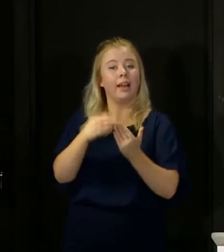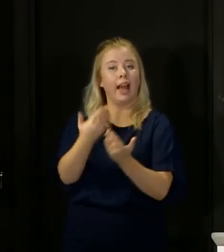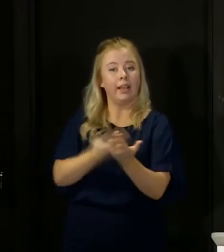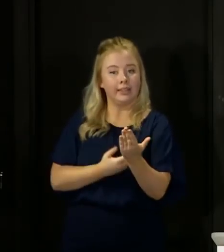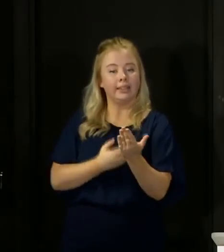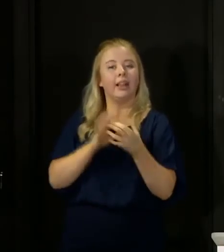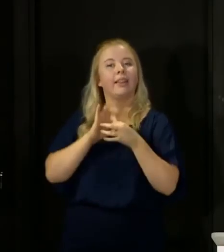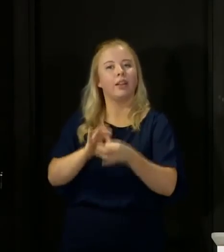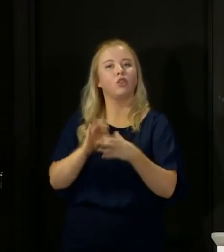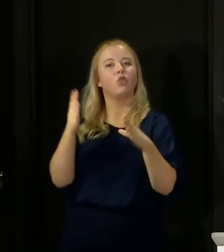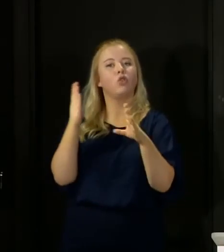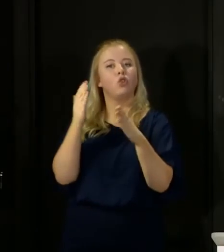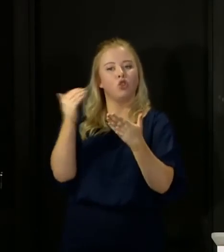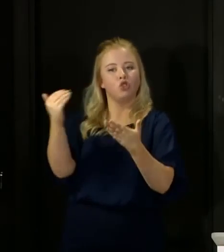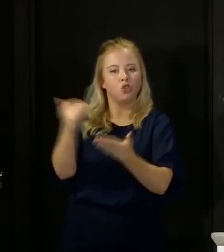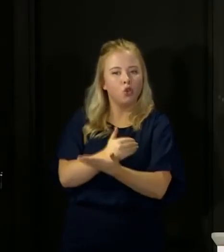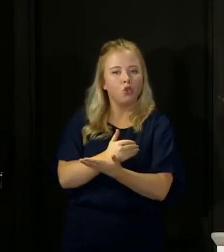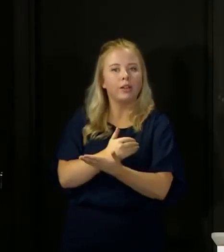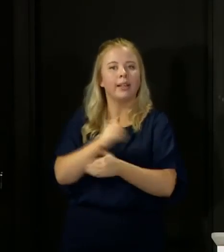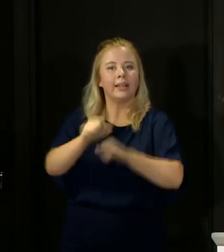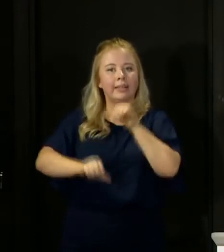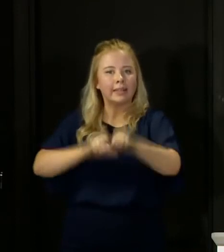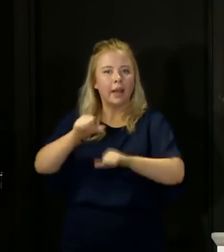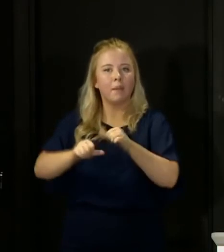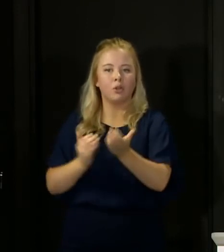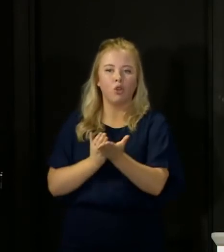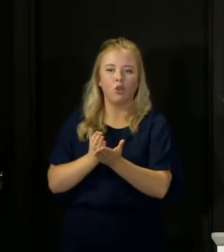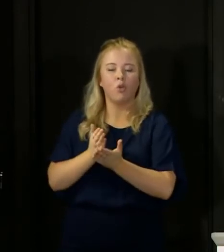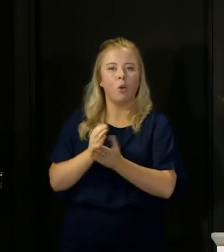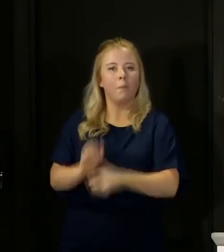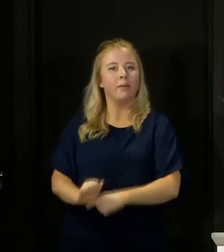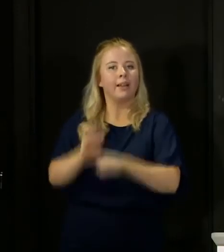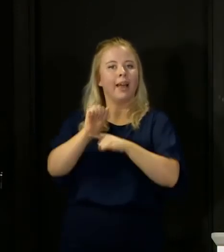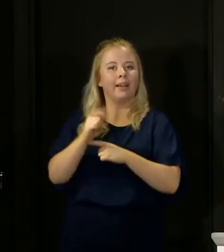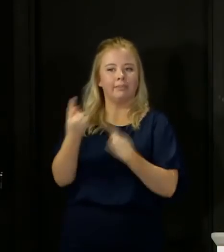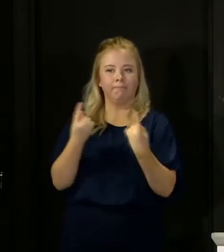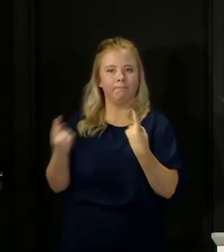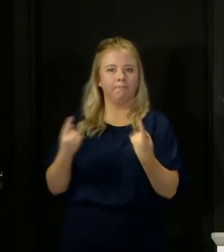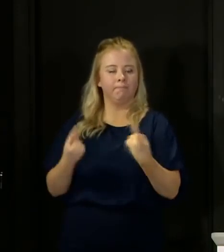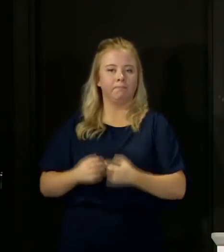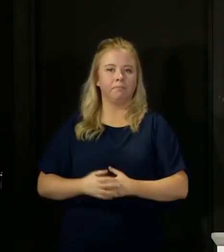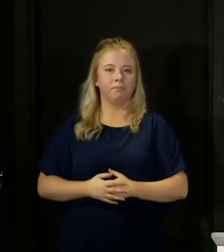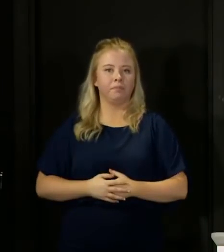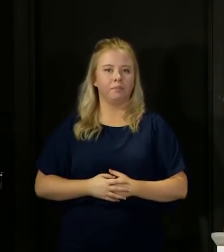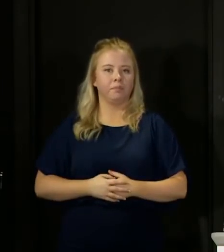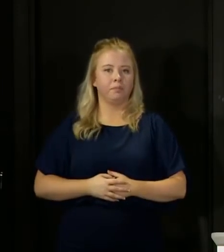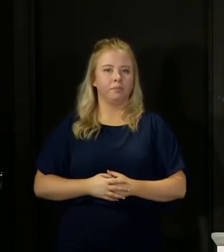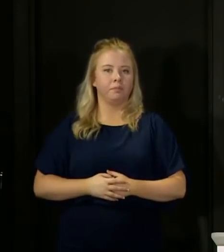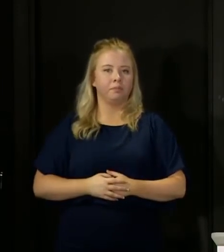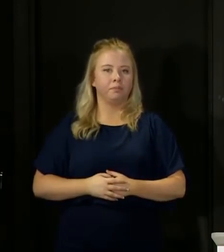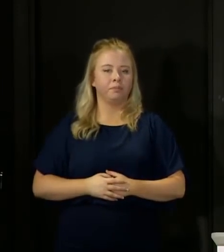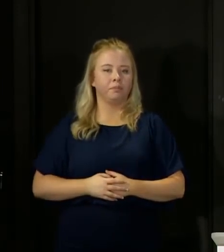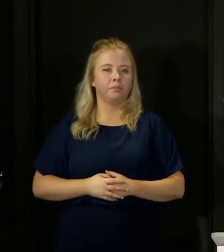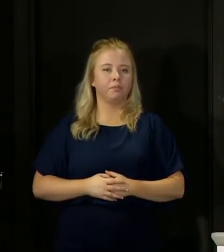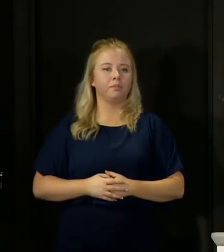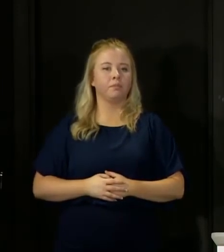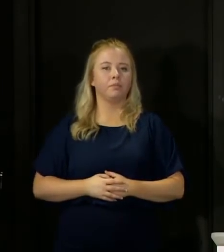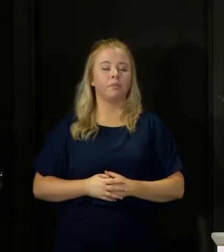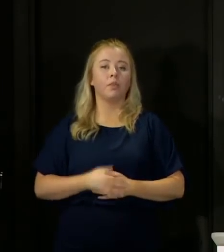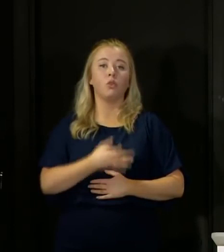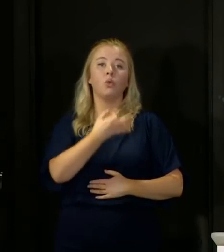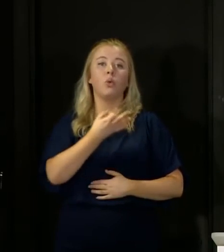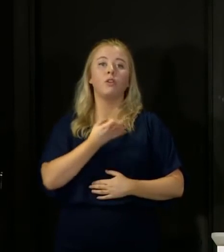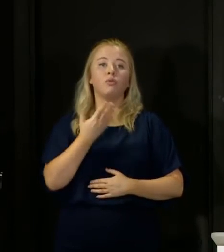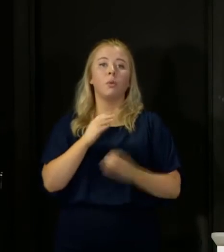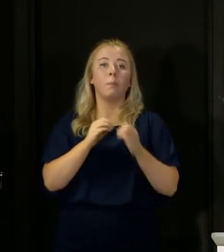about the security and the steps that will be taken to protect the security of that system. Alan Smith from